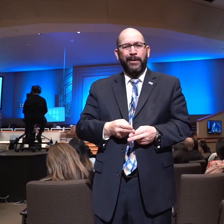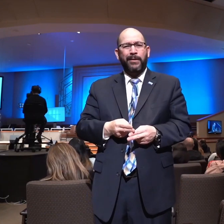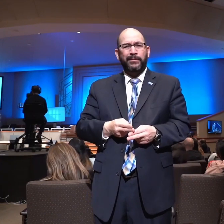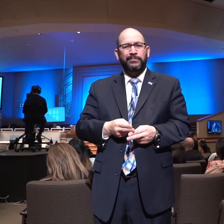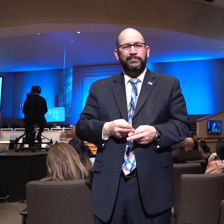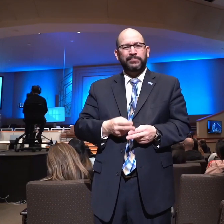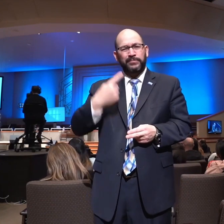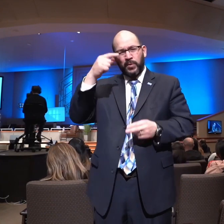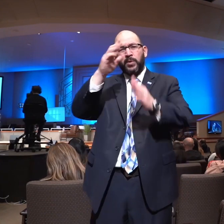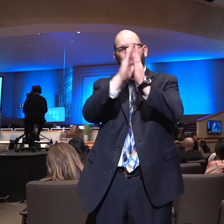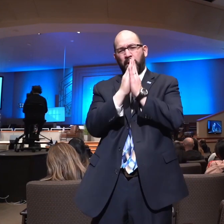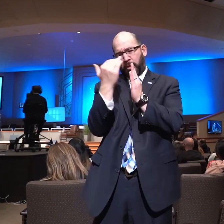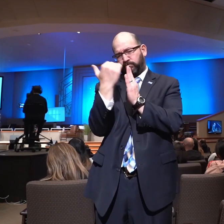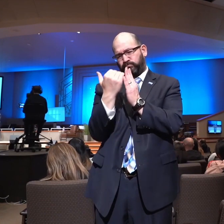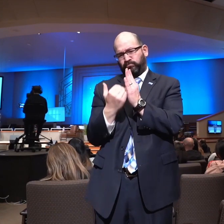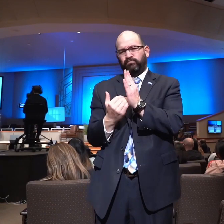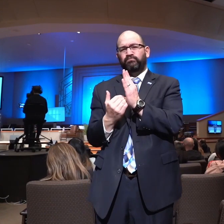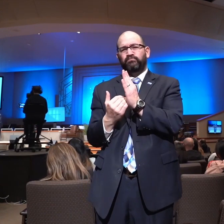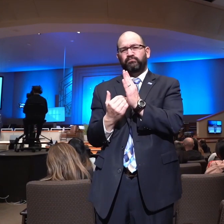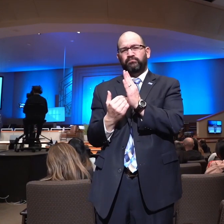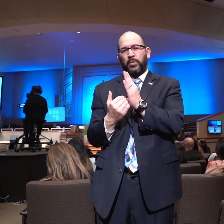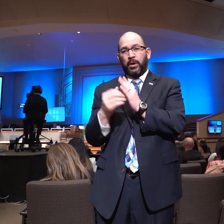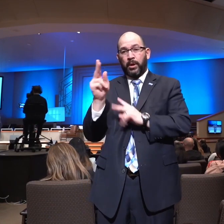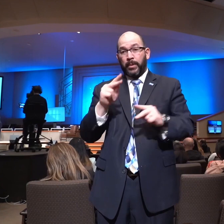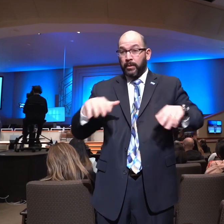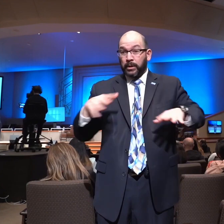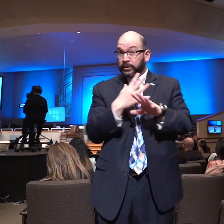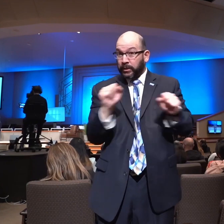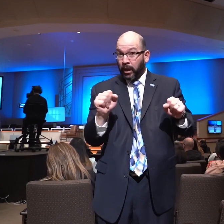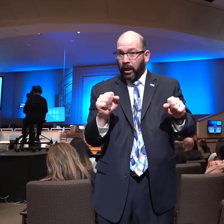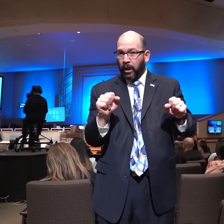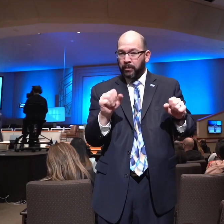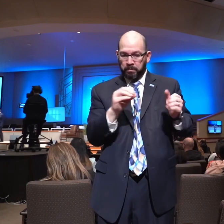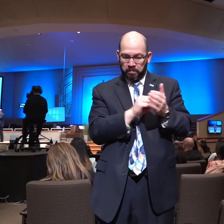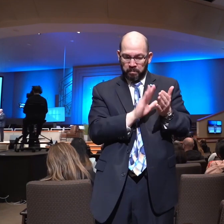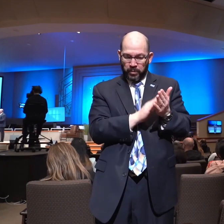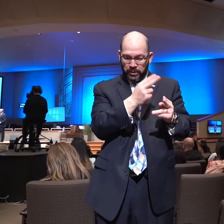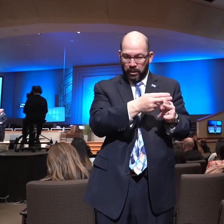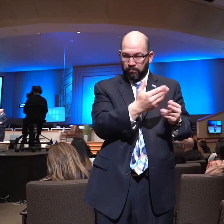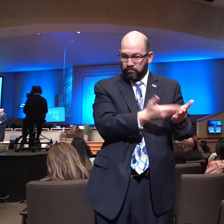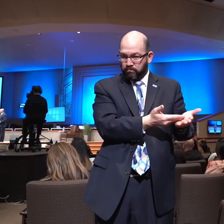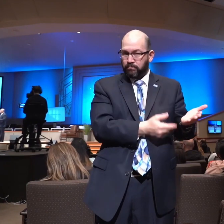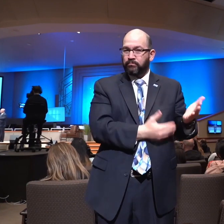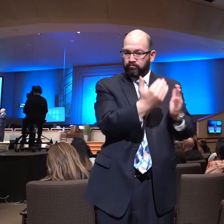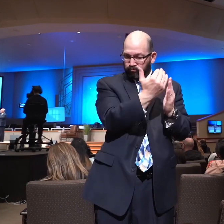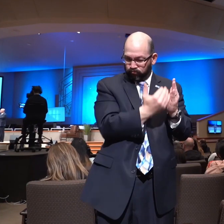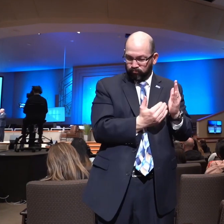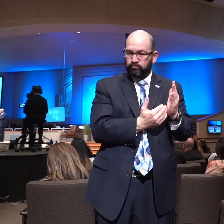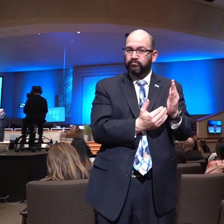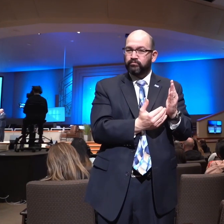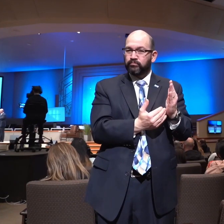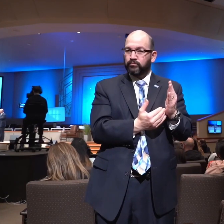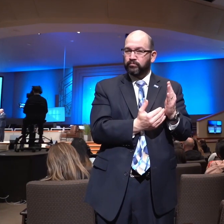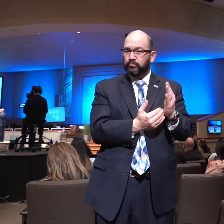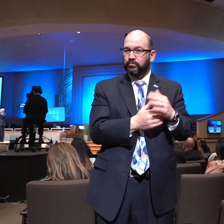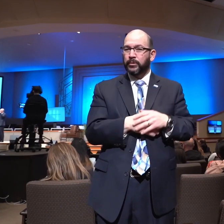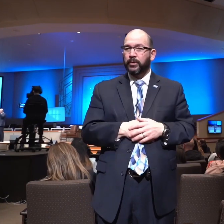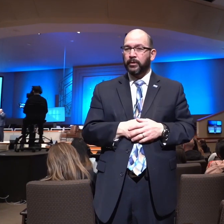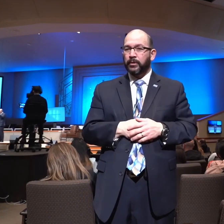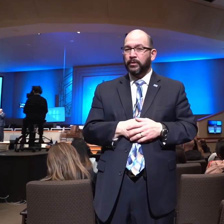prayer list. Ask God for their soul to be saved. The priority of prayer is seen first of